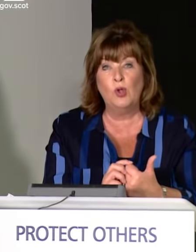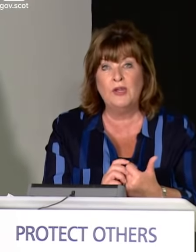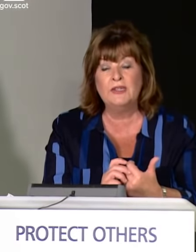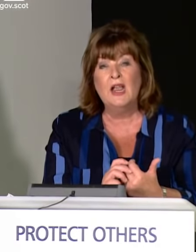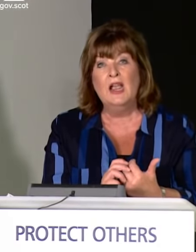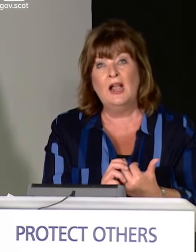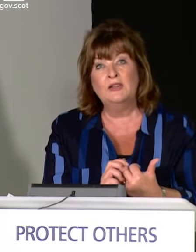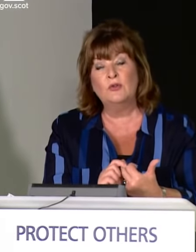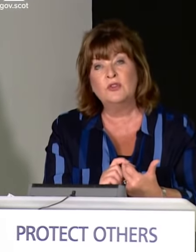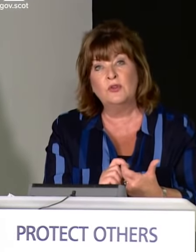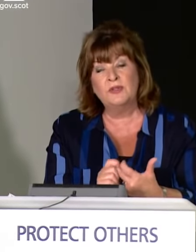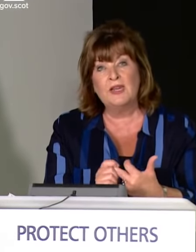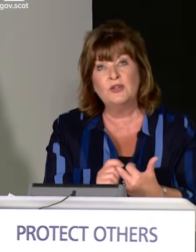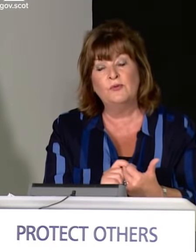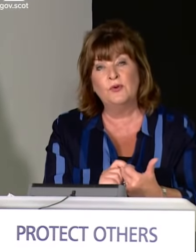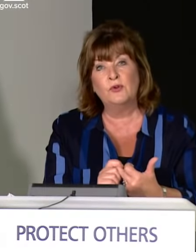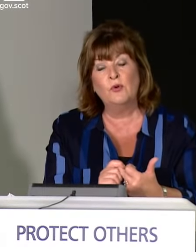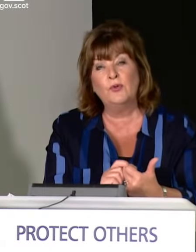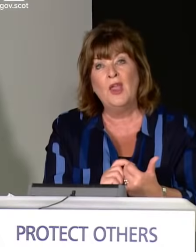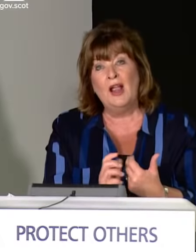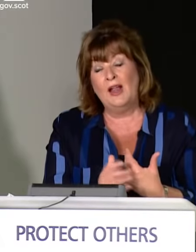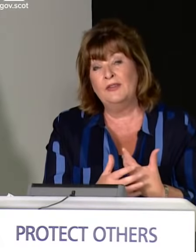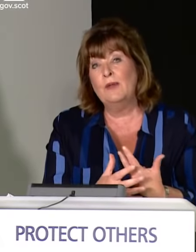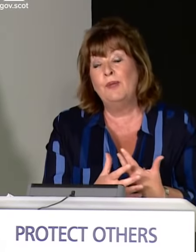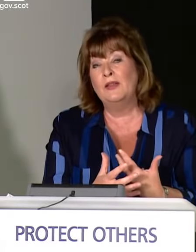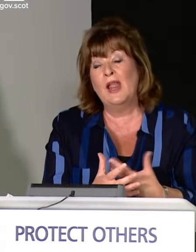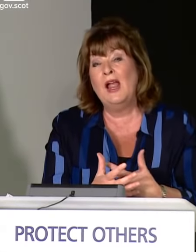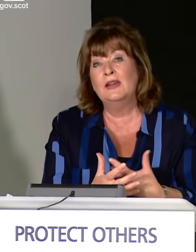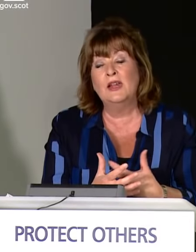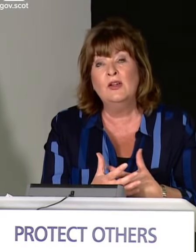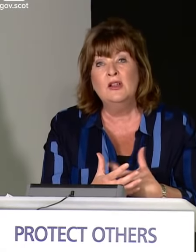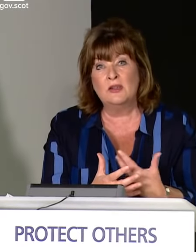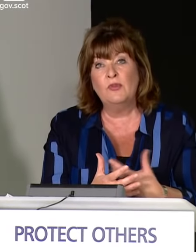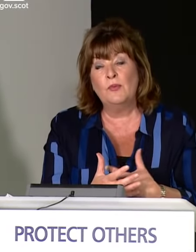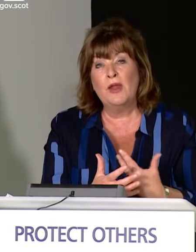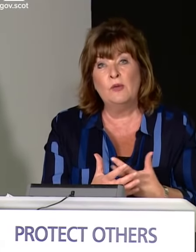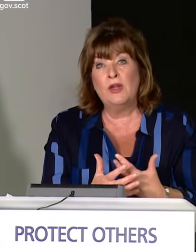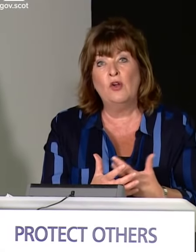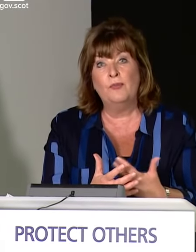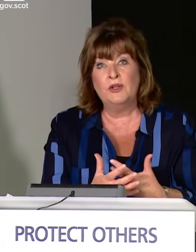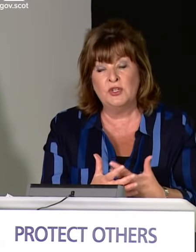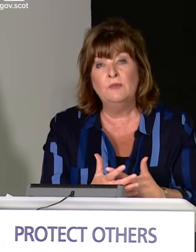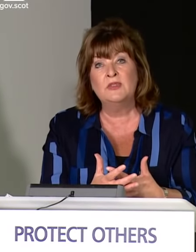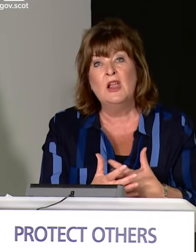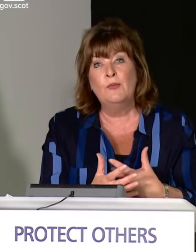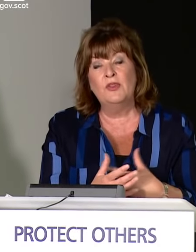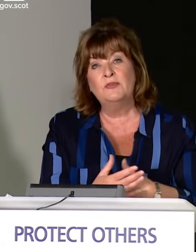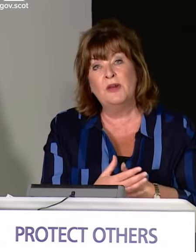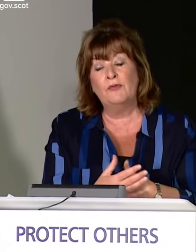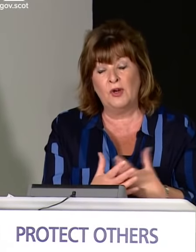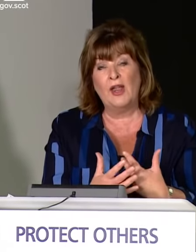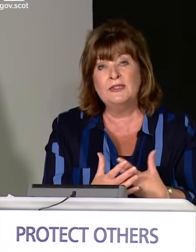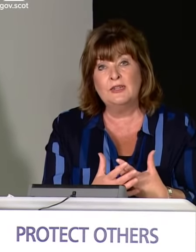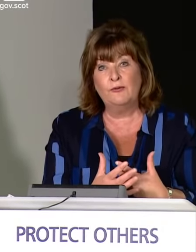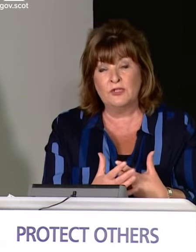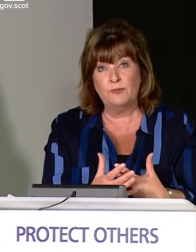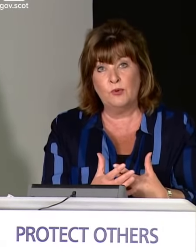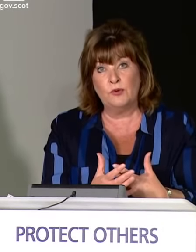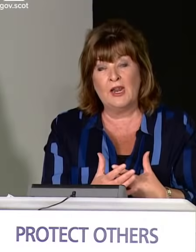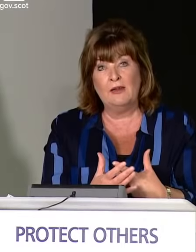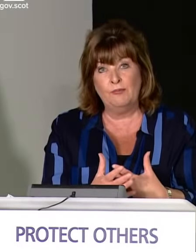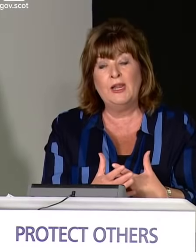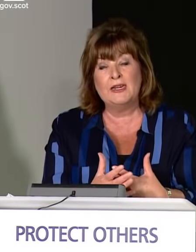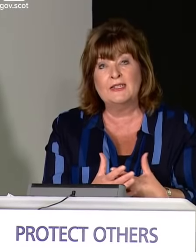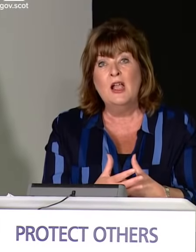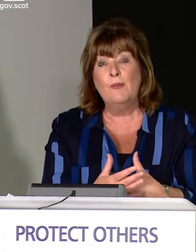people they employed and also the potential for growth and the impact they had. Now, some of them may or may not have been gyms, but there's been a variety of different